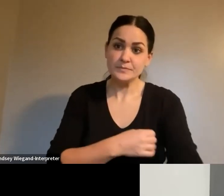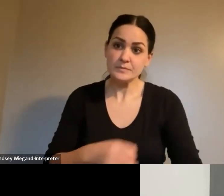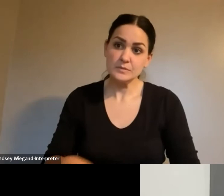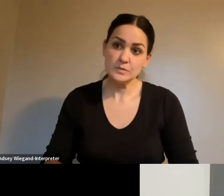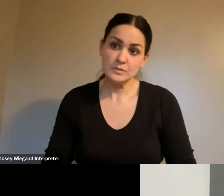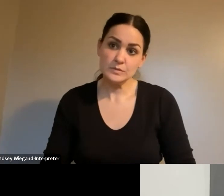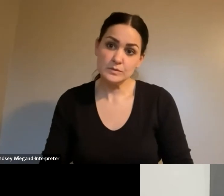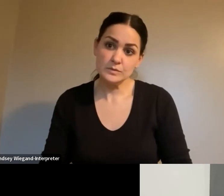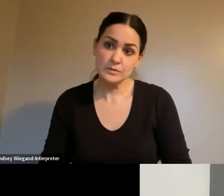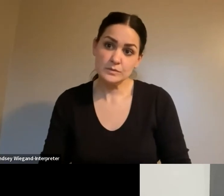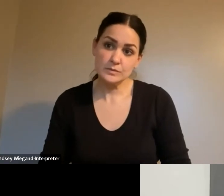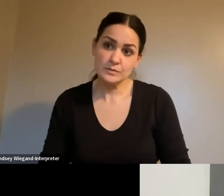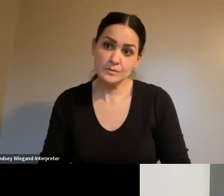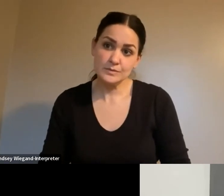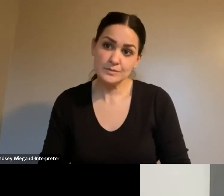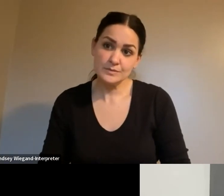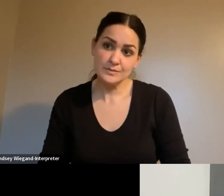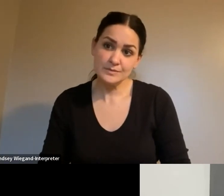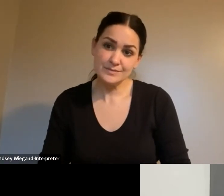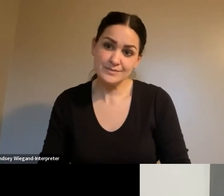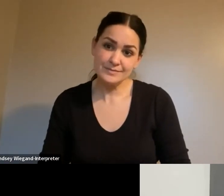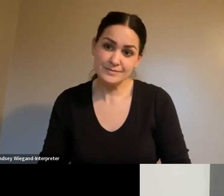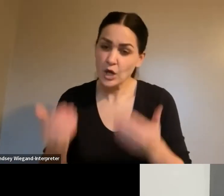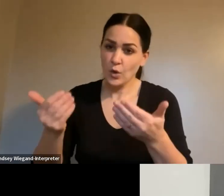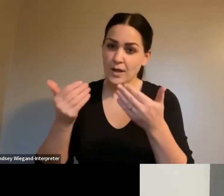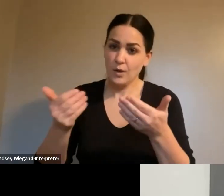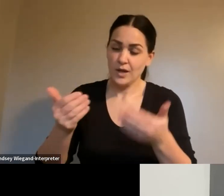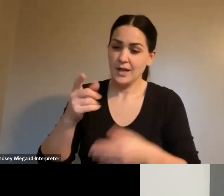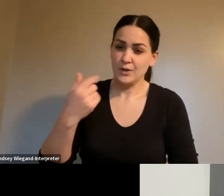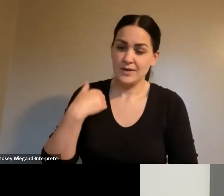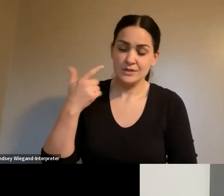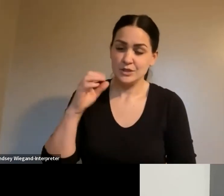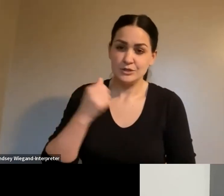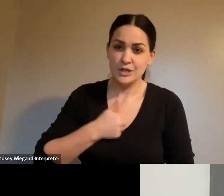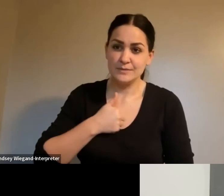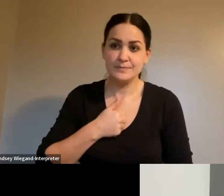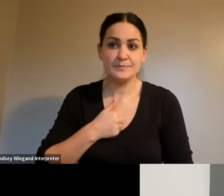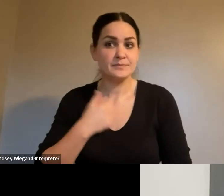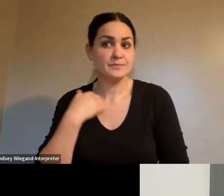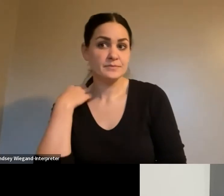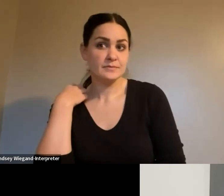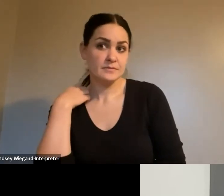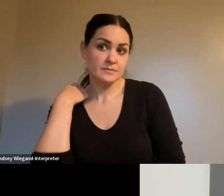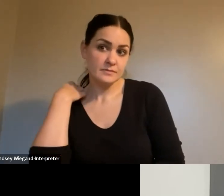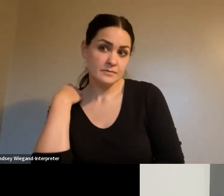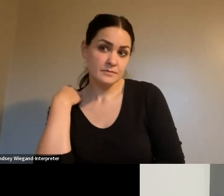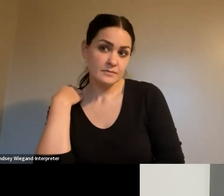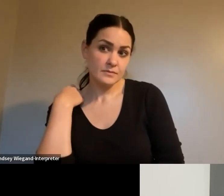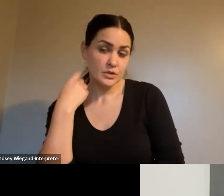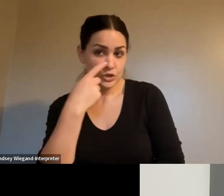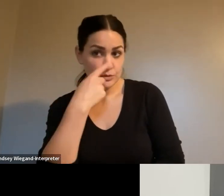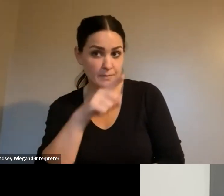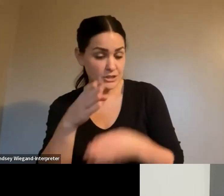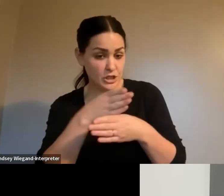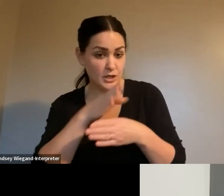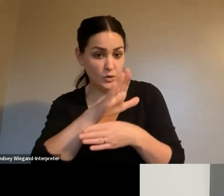you mind providing? Go ahead. You got it, Geo, and you know it. Do you mind sharing your contact